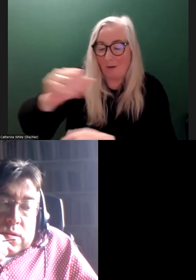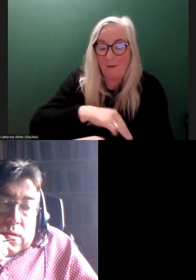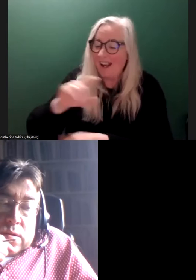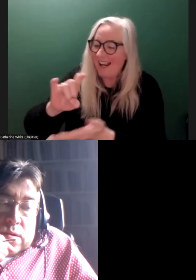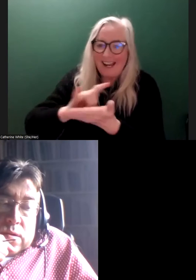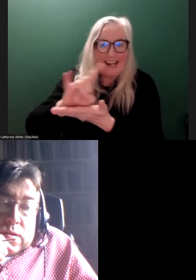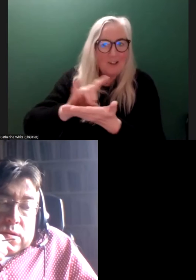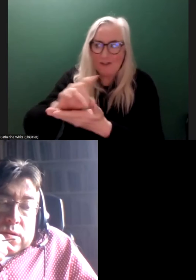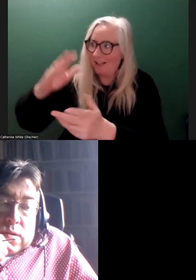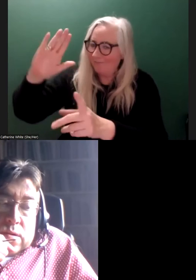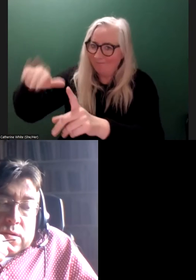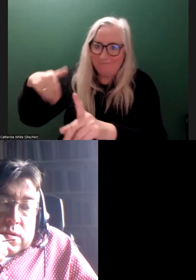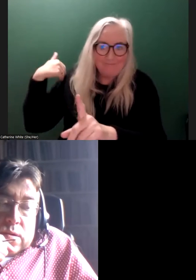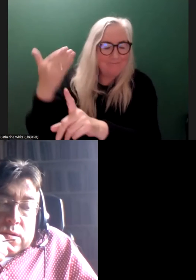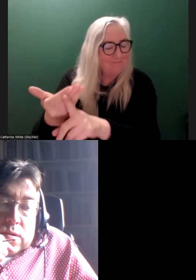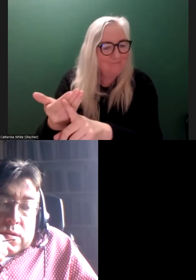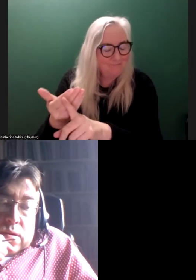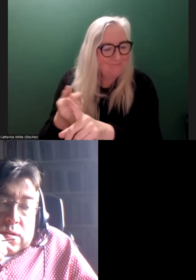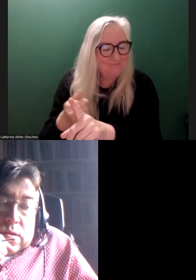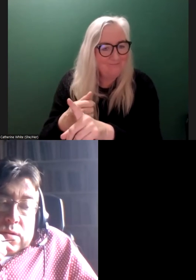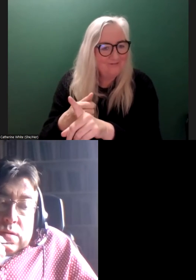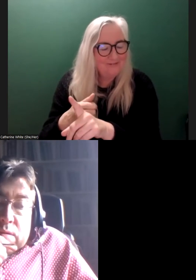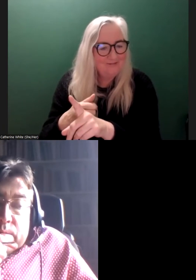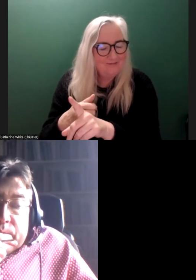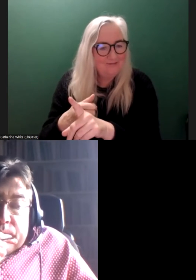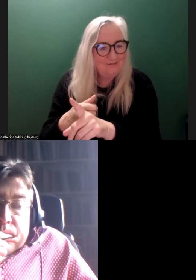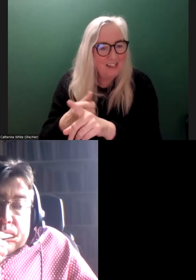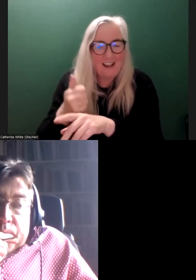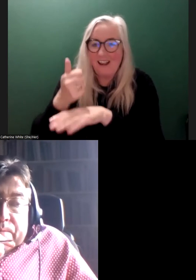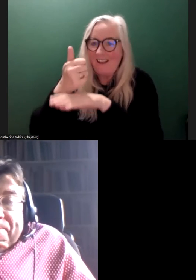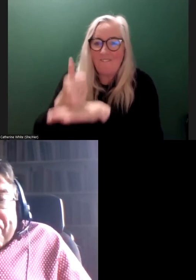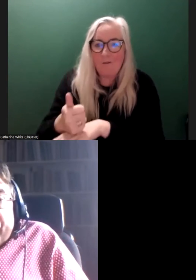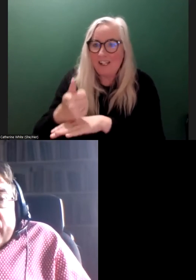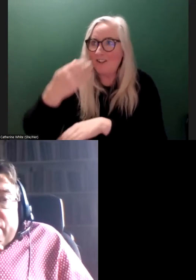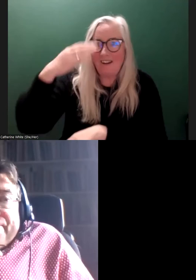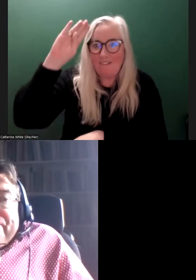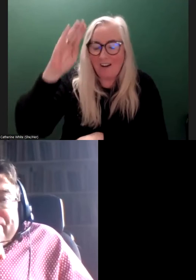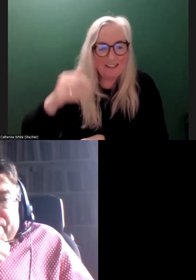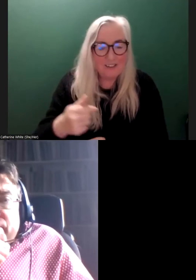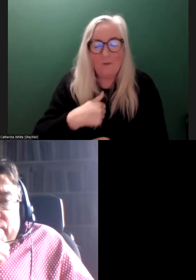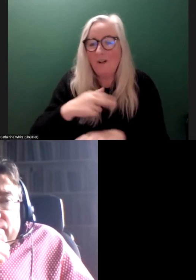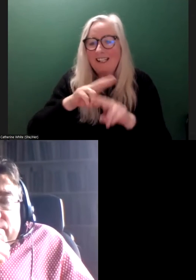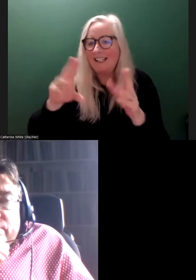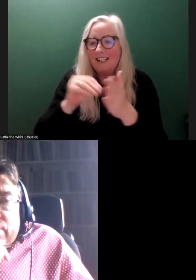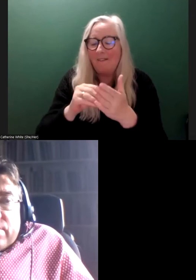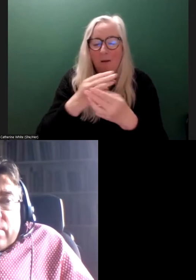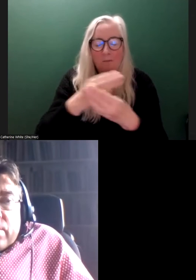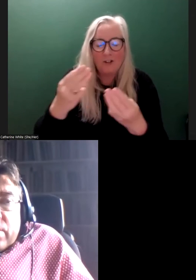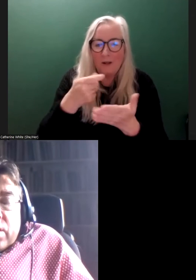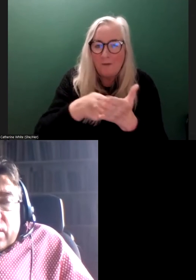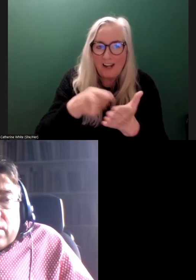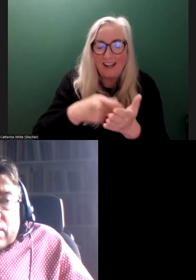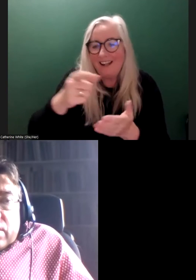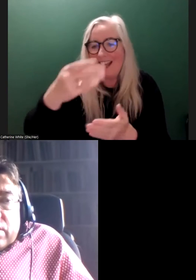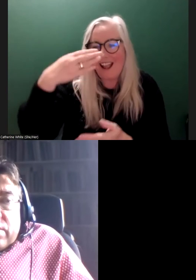This goes back to the foundation of the state. The state was poor. We didn't have much money. The church comes in. And again, I'm going to use